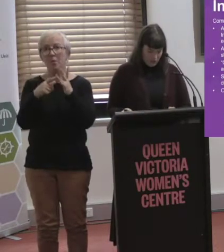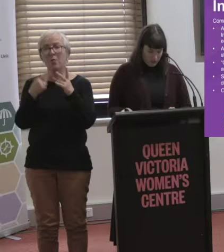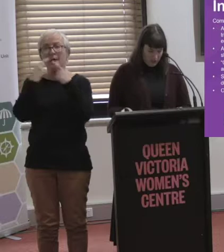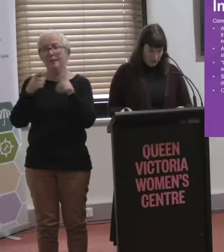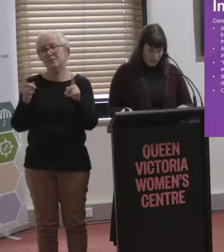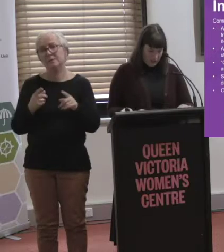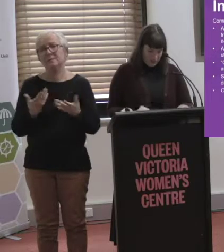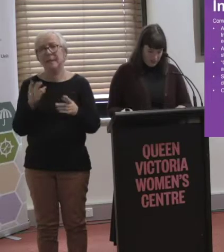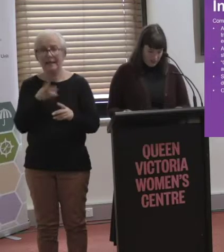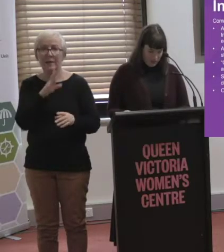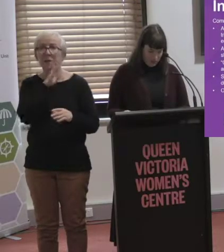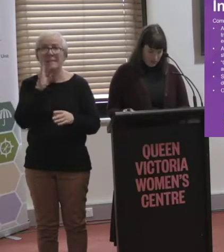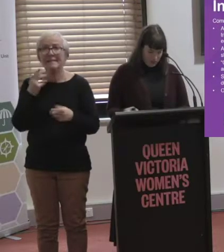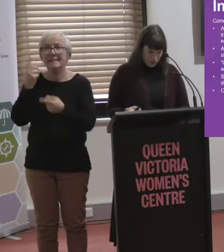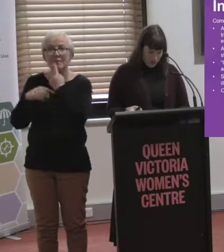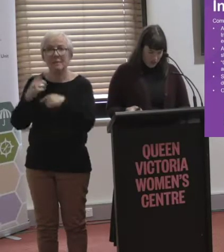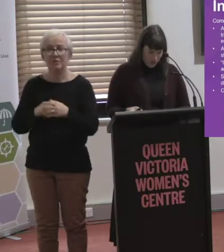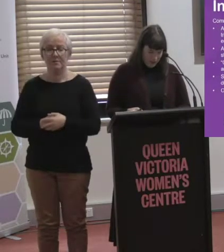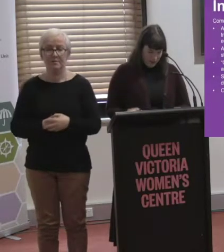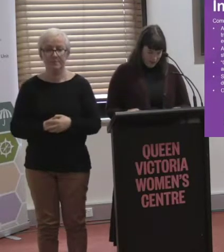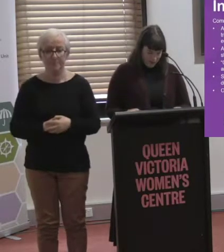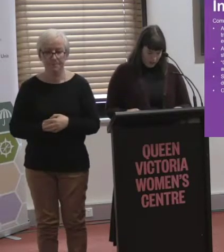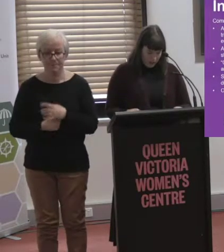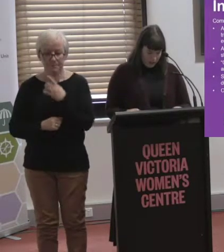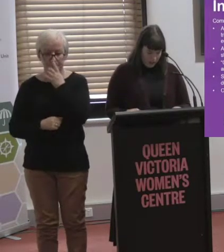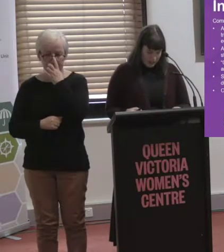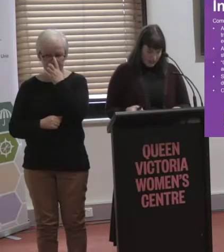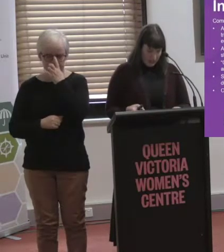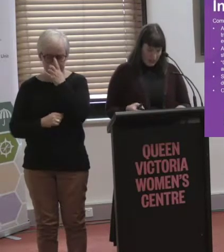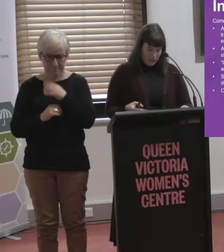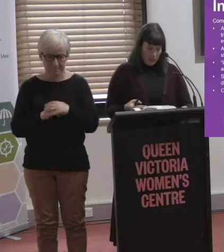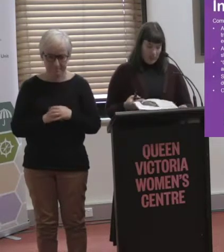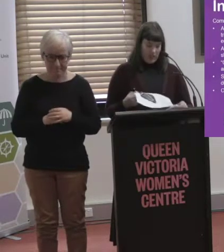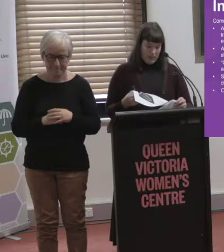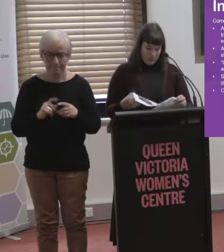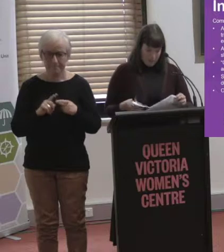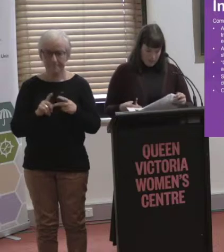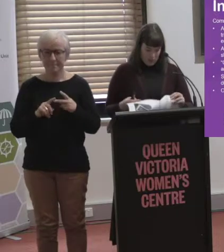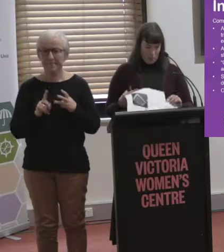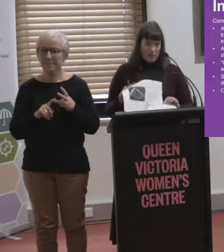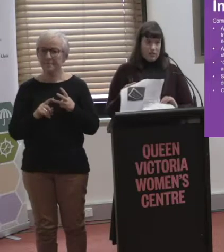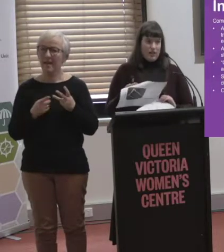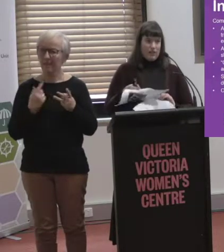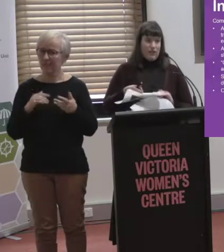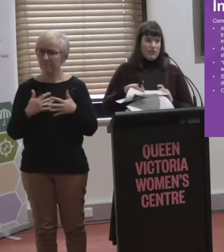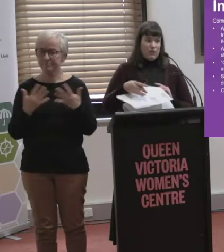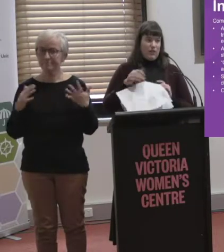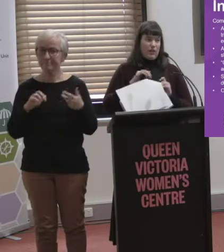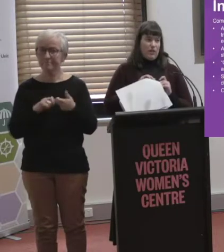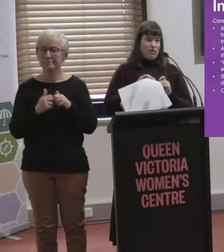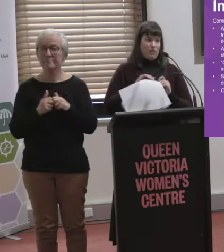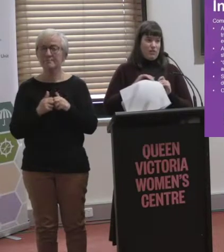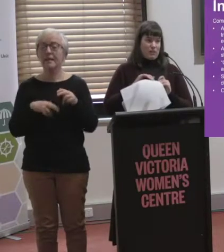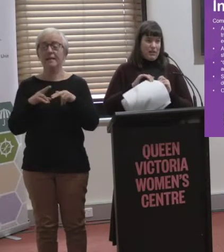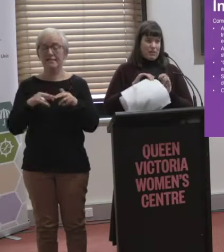So, yeah, that were some major issues. And the other major issue was staff giving